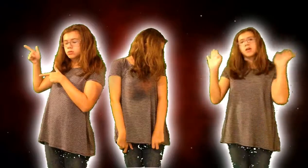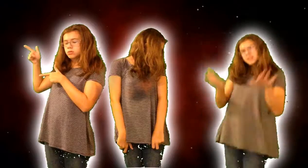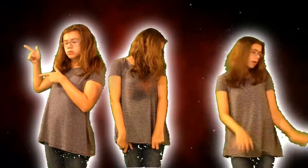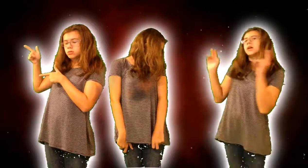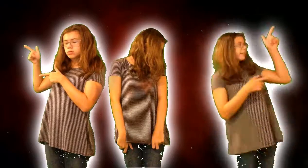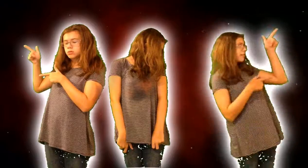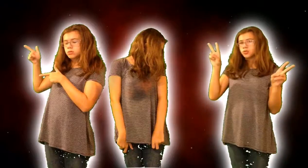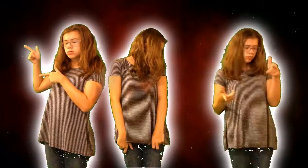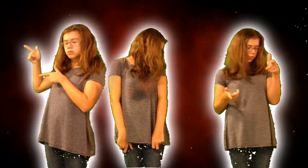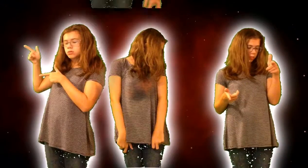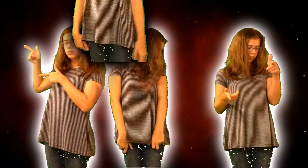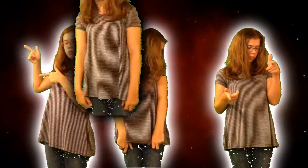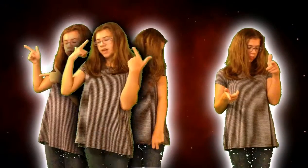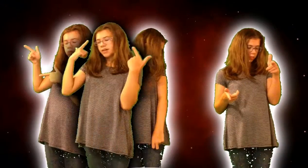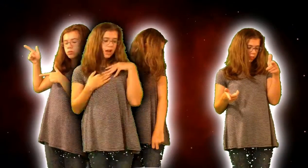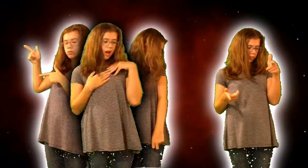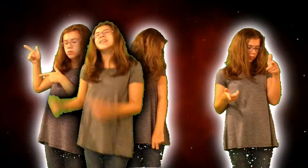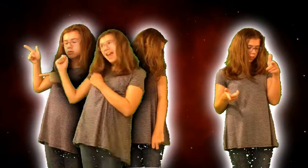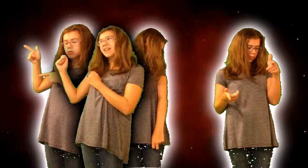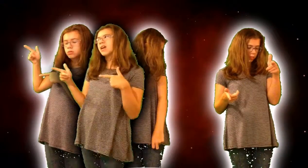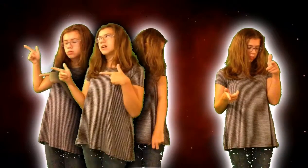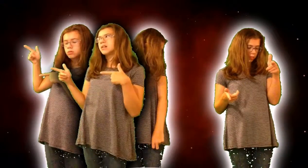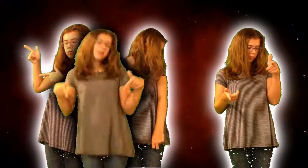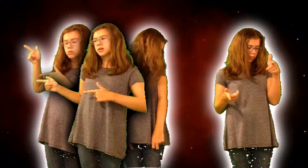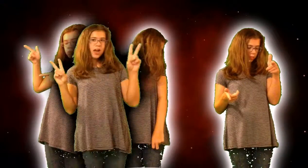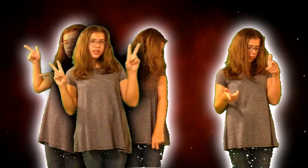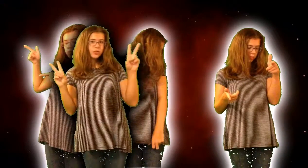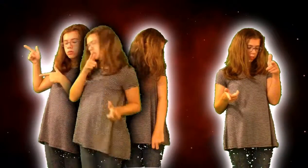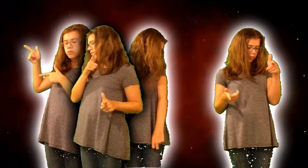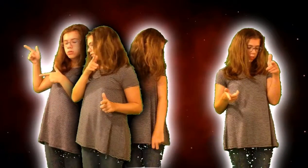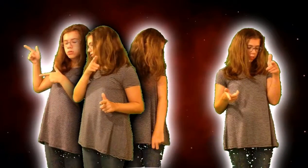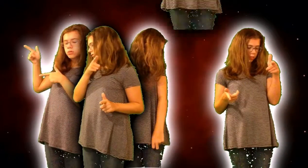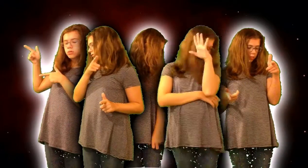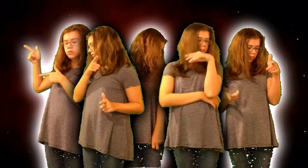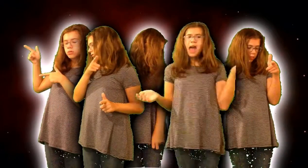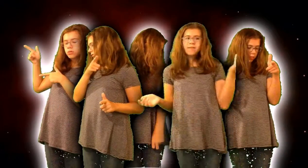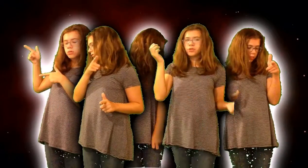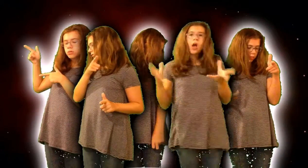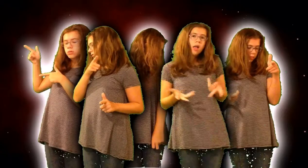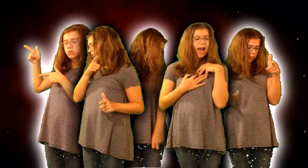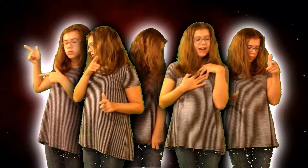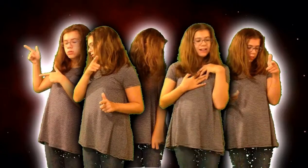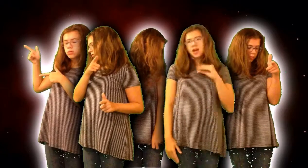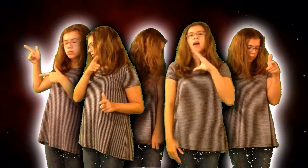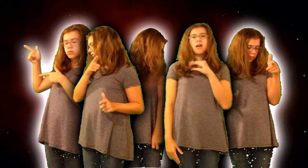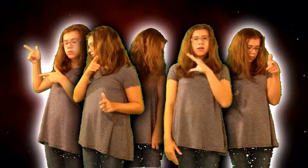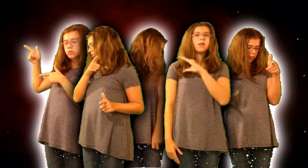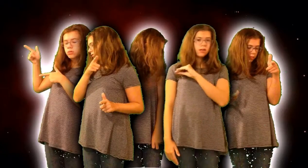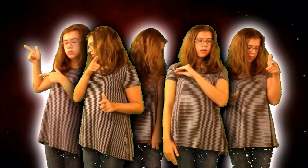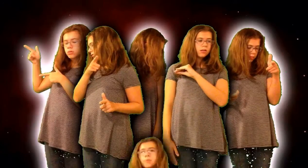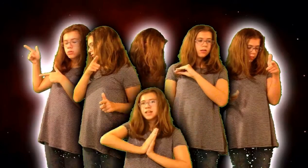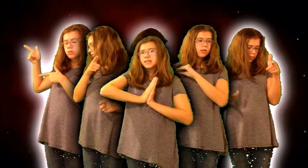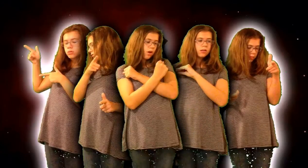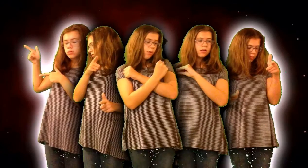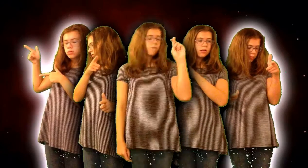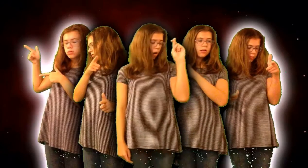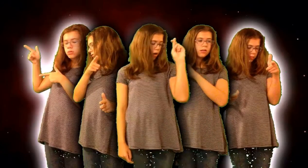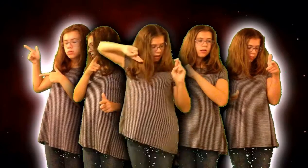sitting next to you You think I'd get this sitting next to you But after all I've said Please don't forget